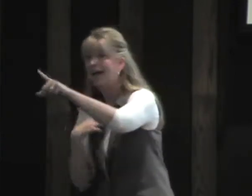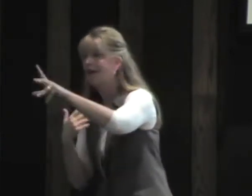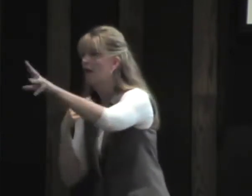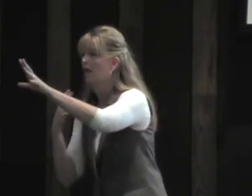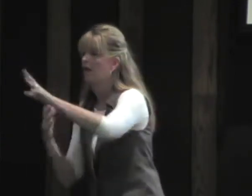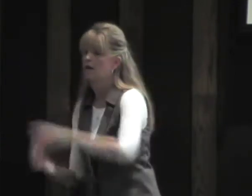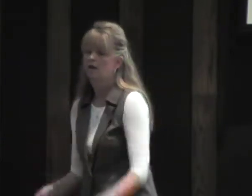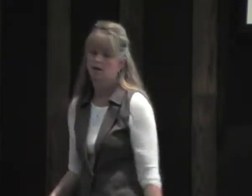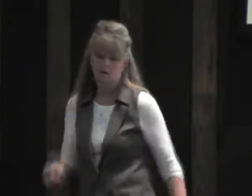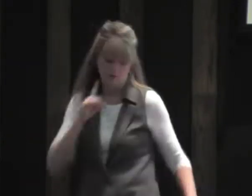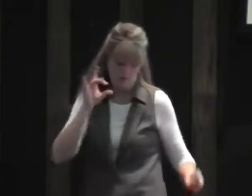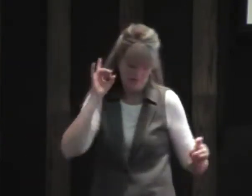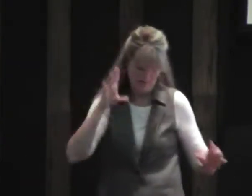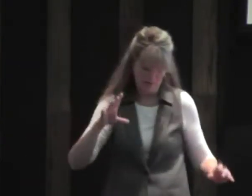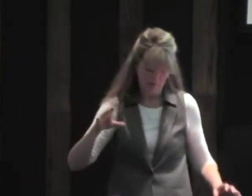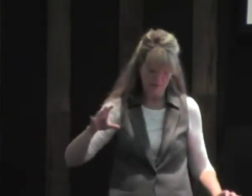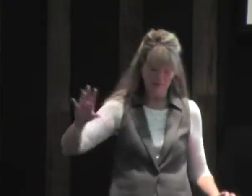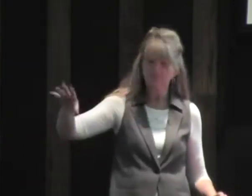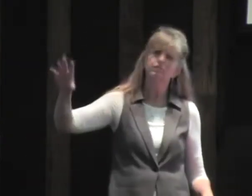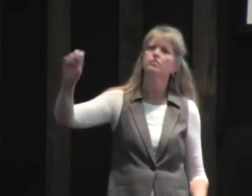And then I asked if they had them. And it was awful.